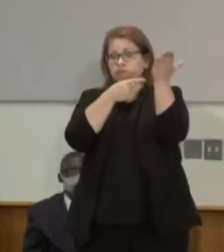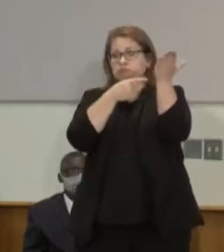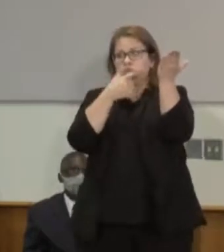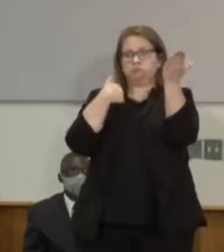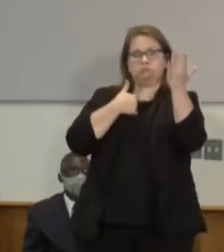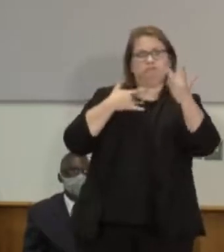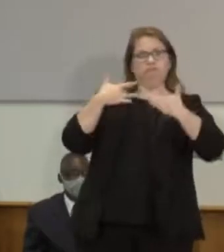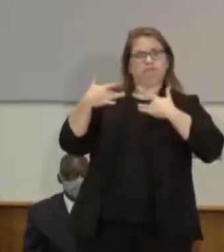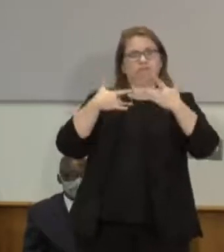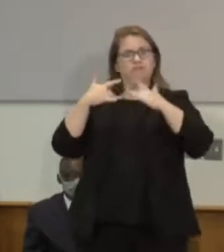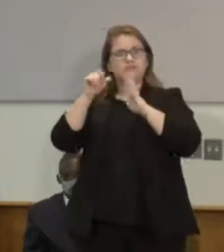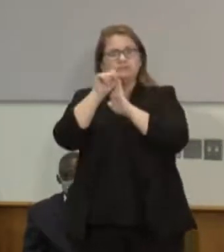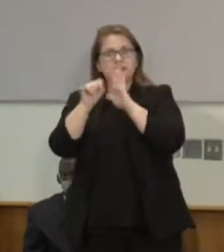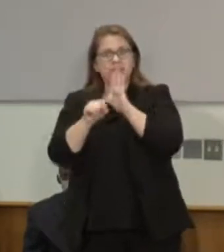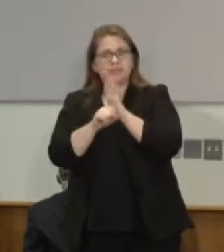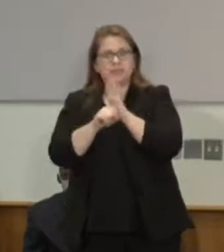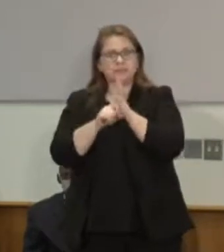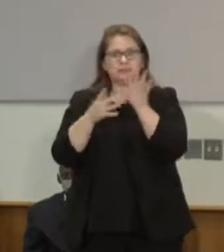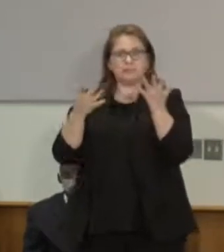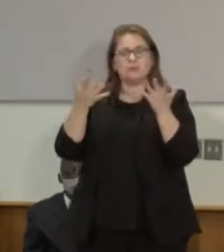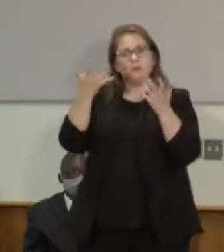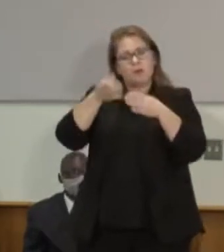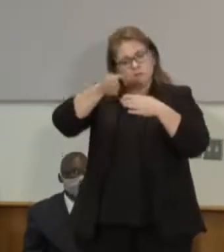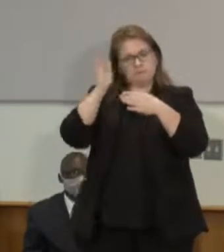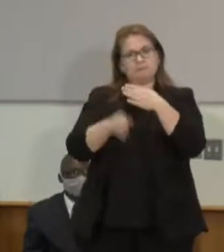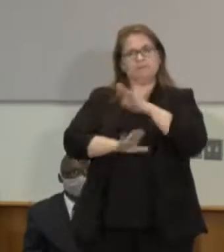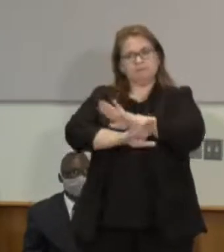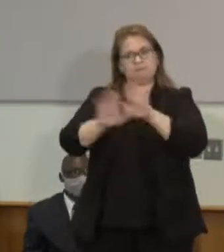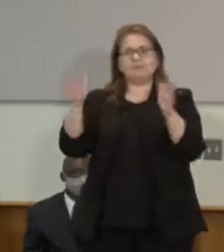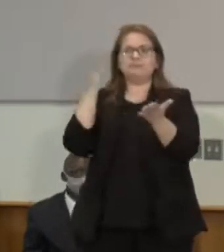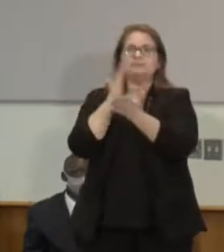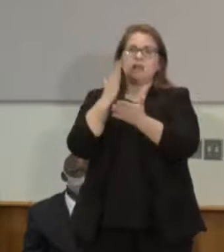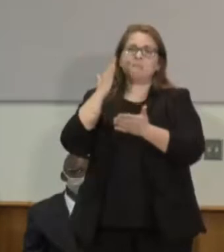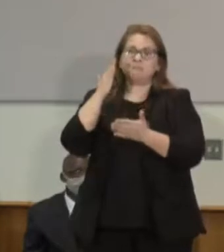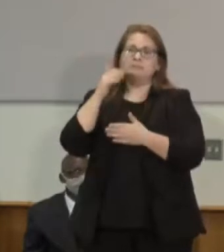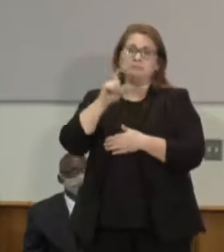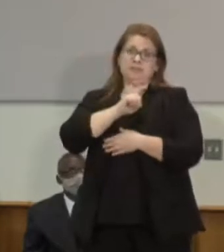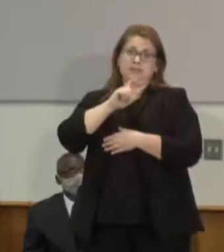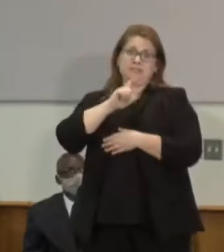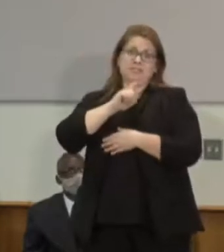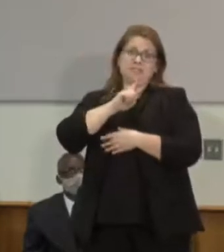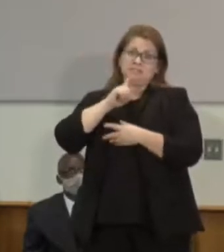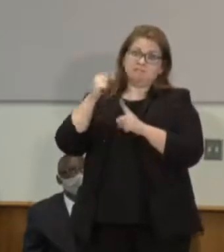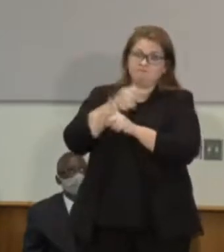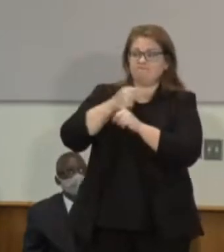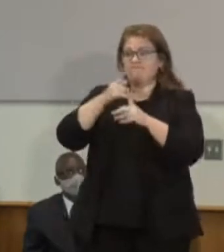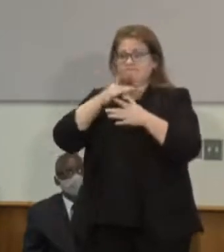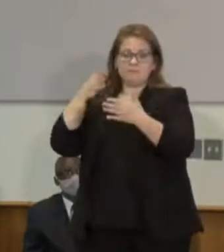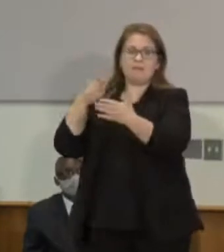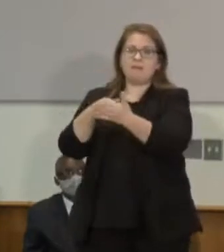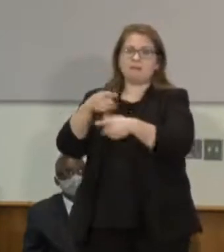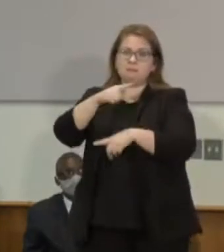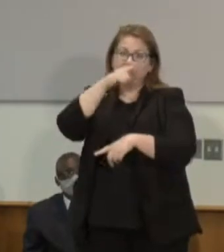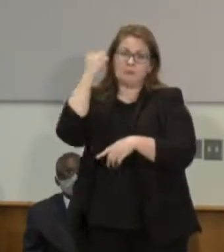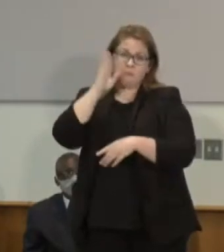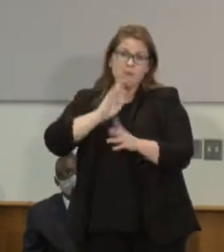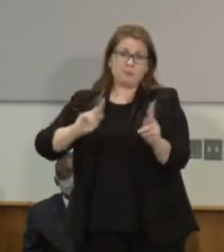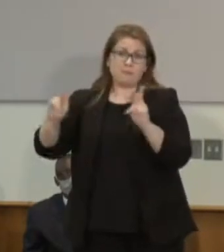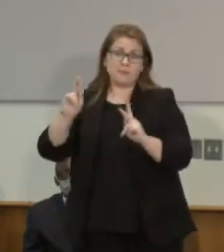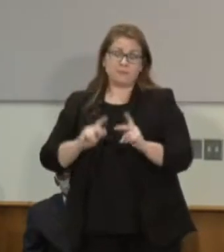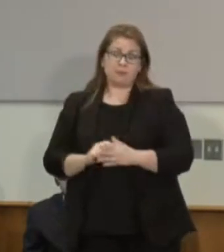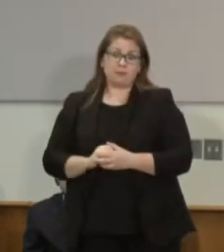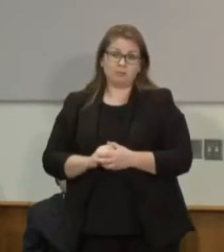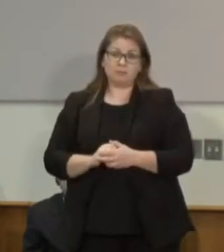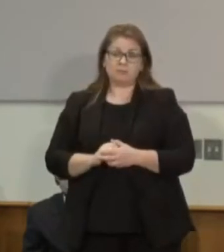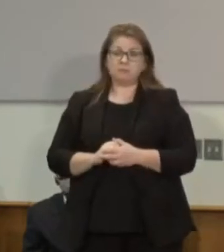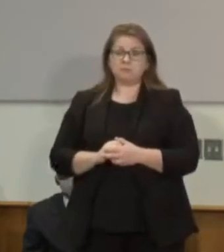to end police violence against black and brown communities. As City Council move forward, they have stated, they have